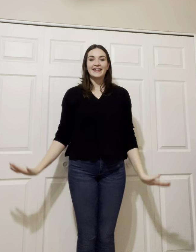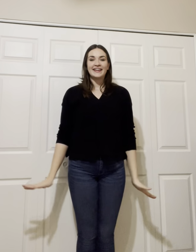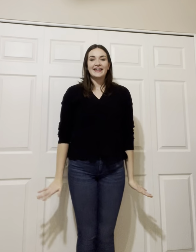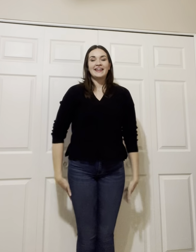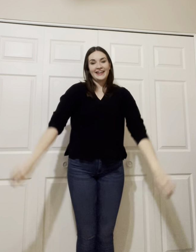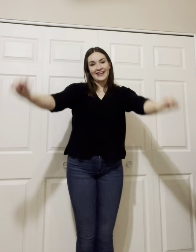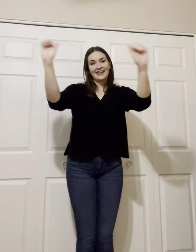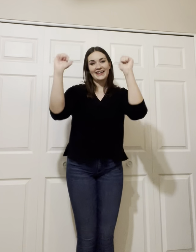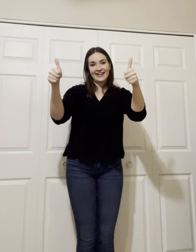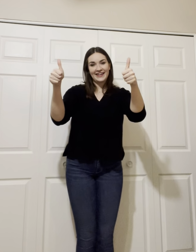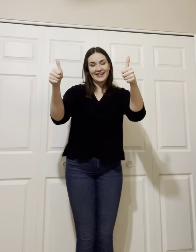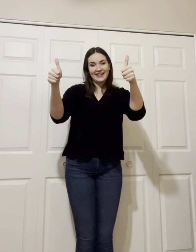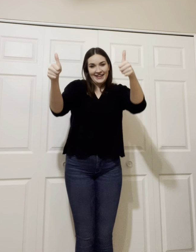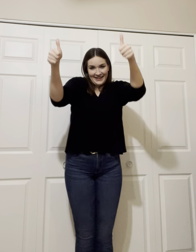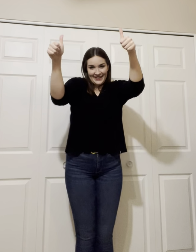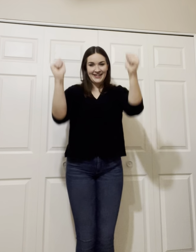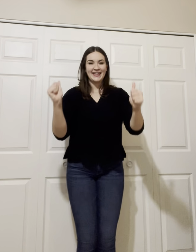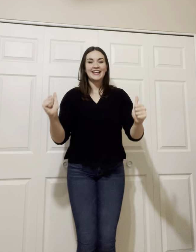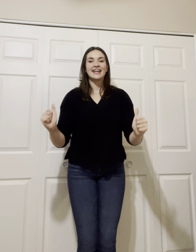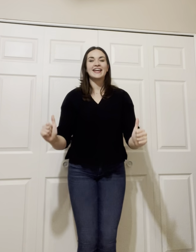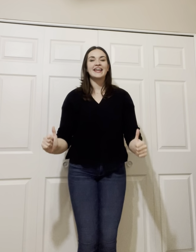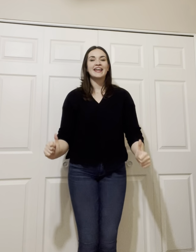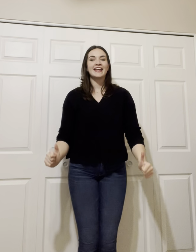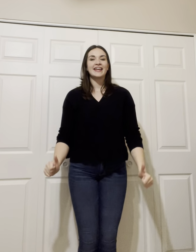wish. It's yours, too niche. About a little more barbara.